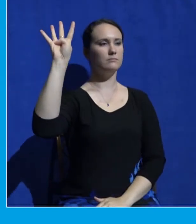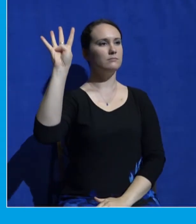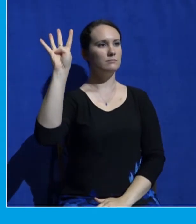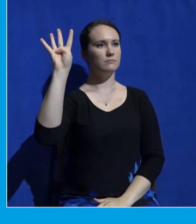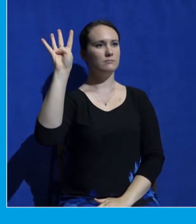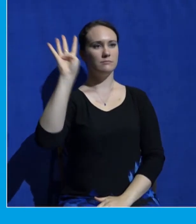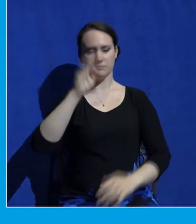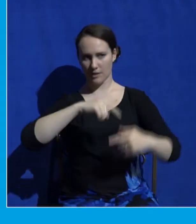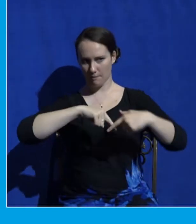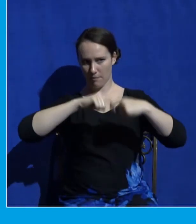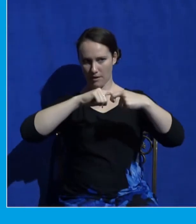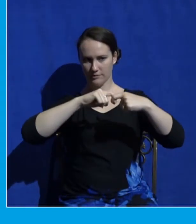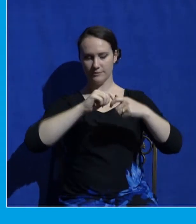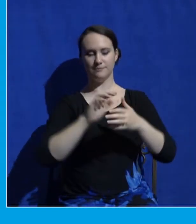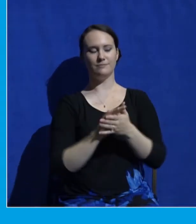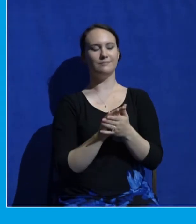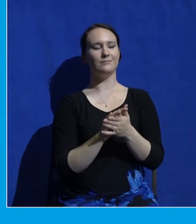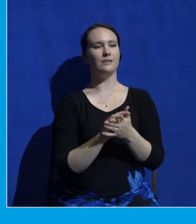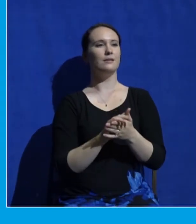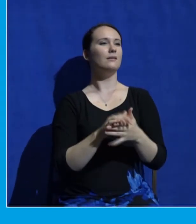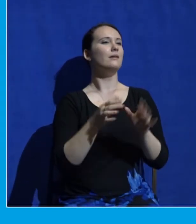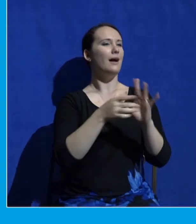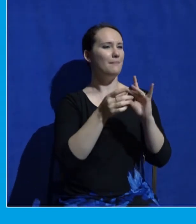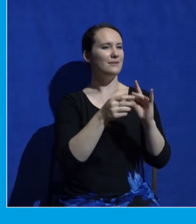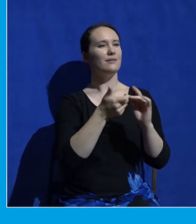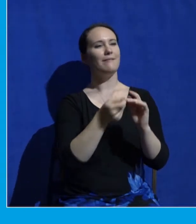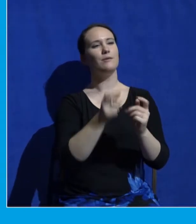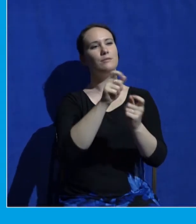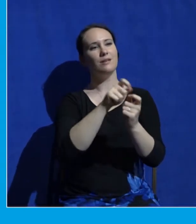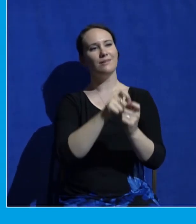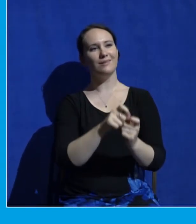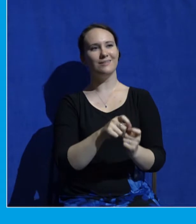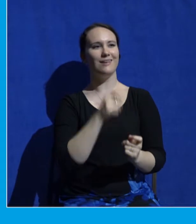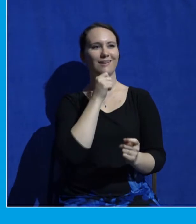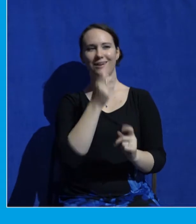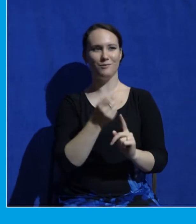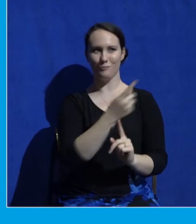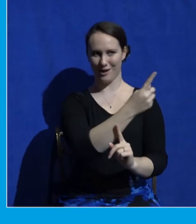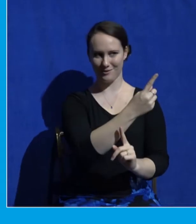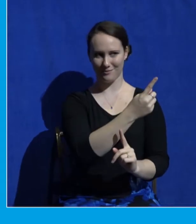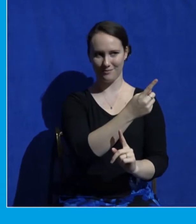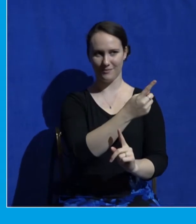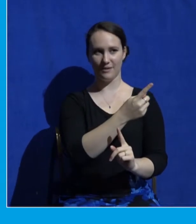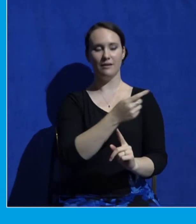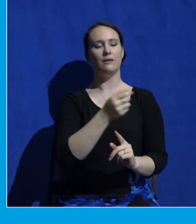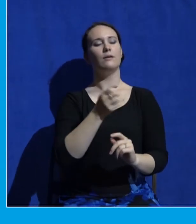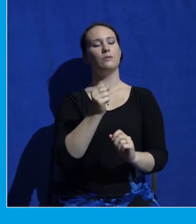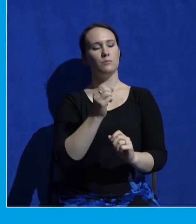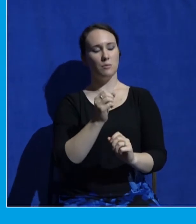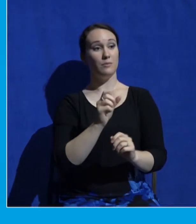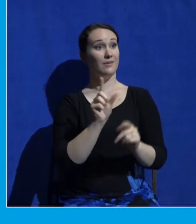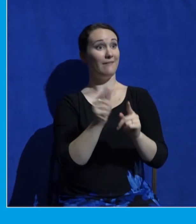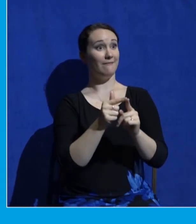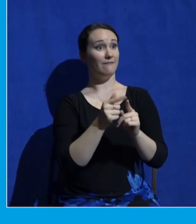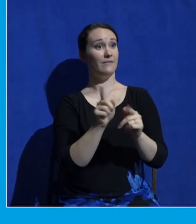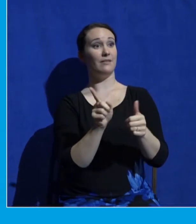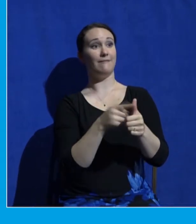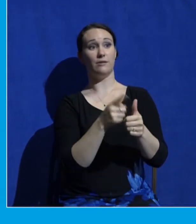just read are coincidence. First, let's think about this high mountain. All throughout the Bible, God